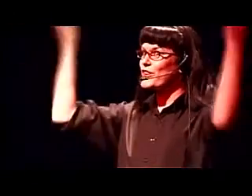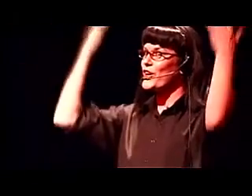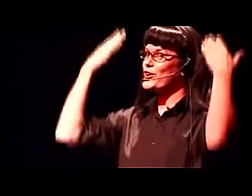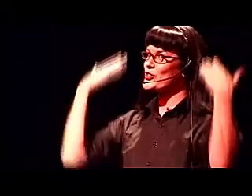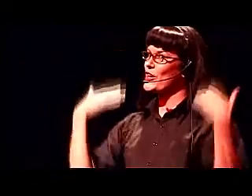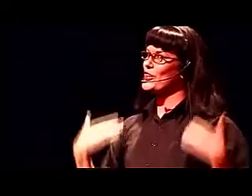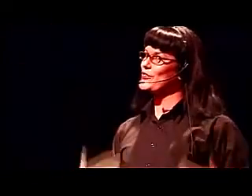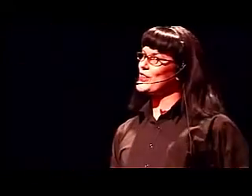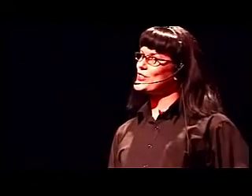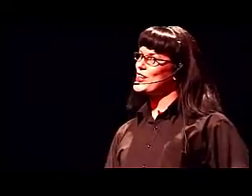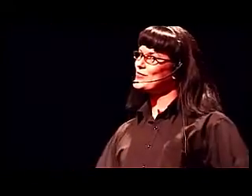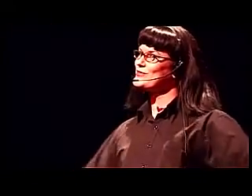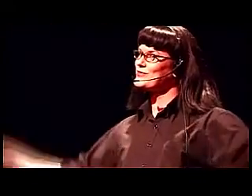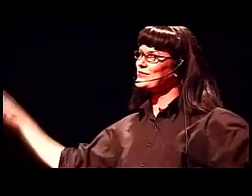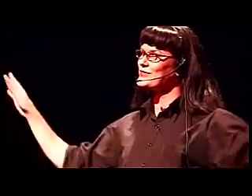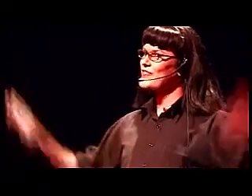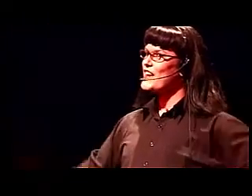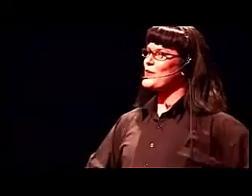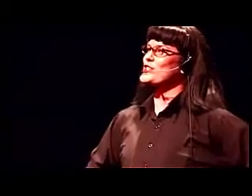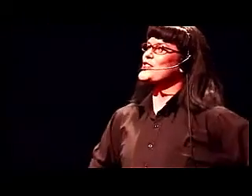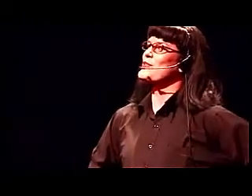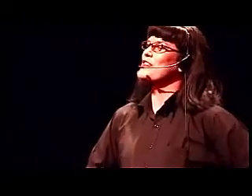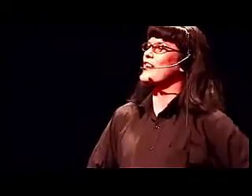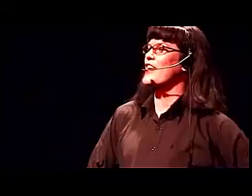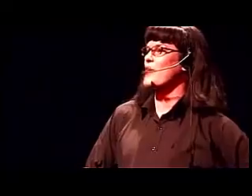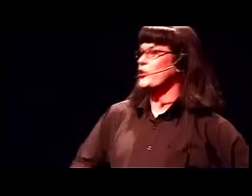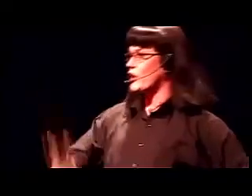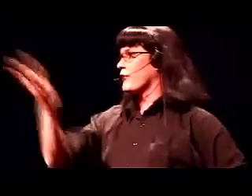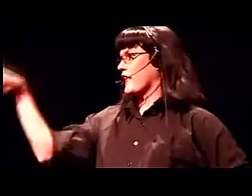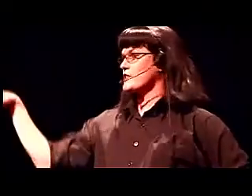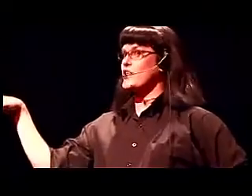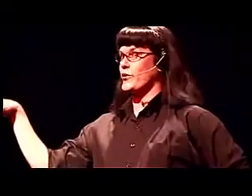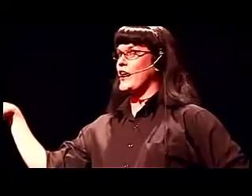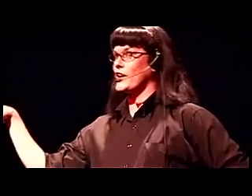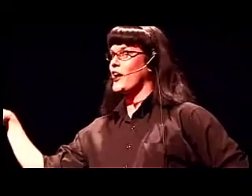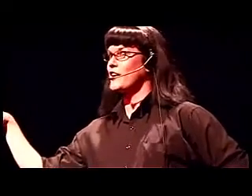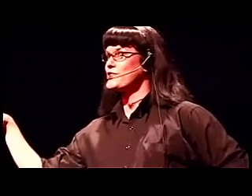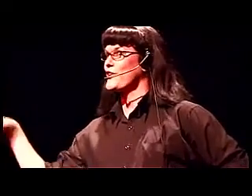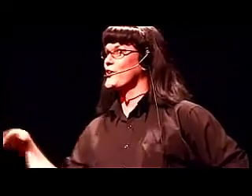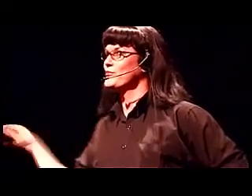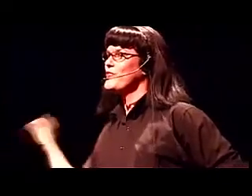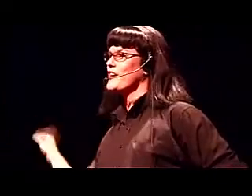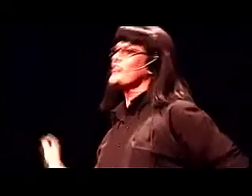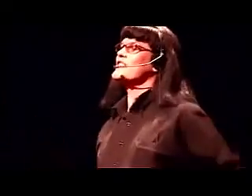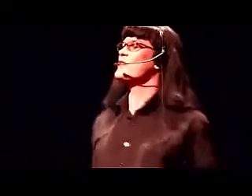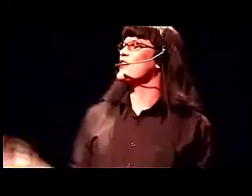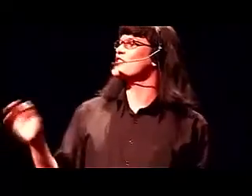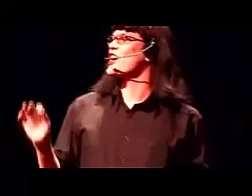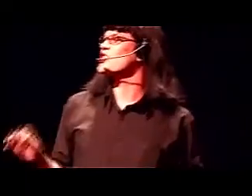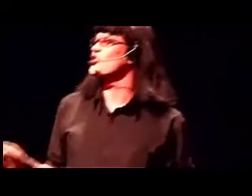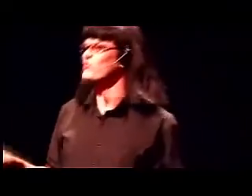You know who she got at, I'm not sure. I was to see me down in Campbell. You know, that's where our Kylie's from. Down by the junction.